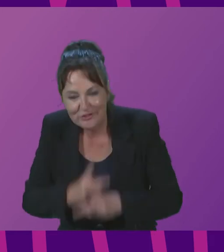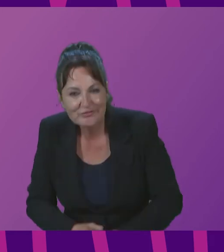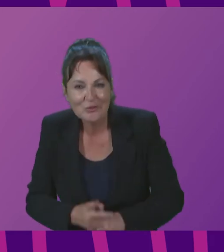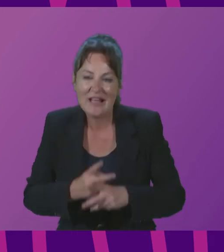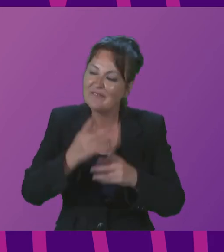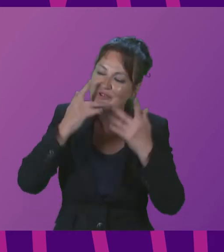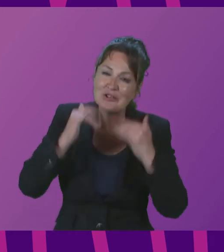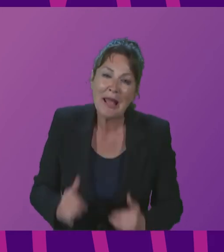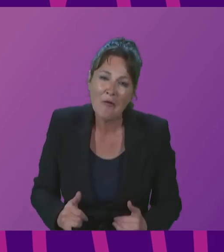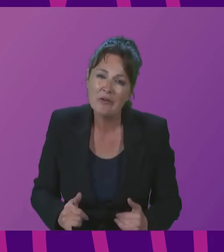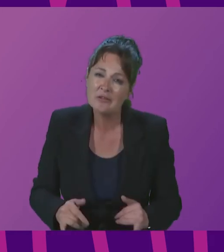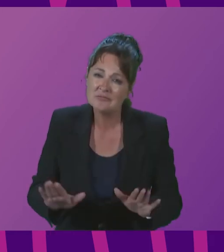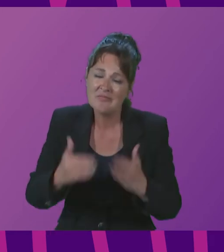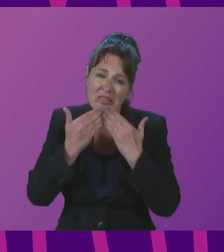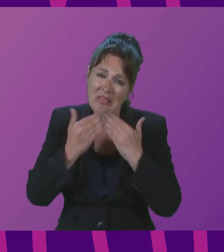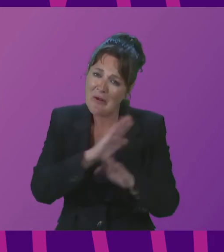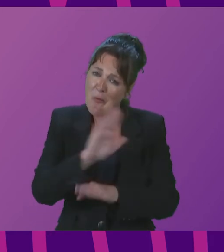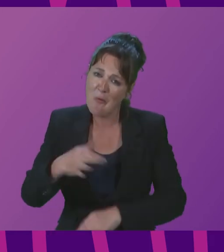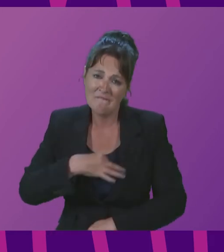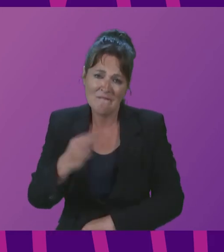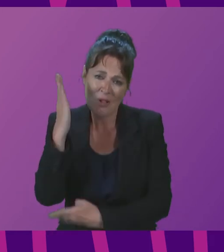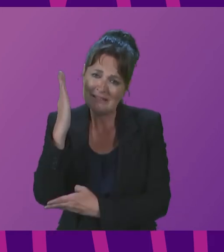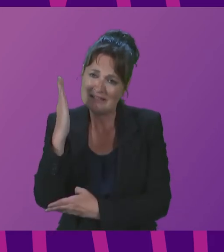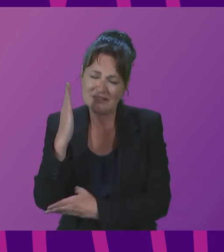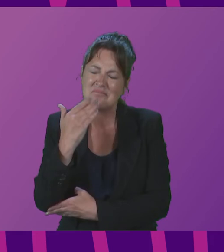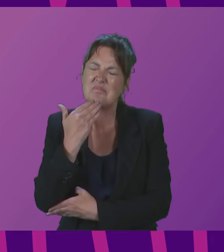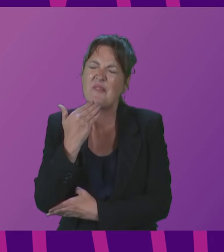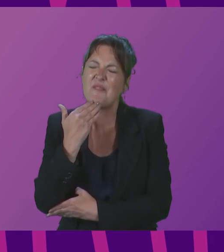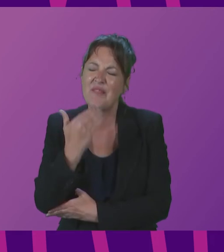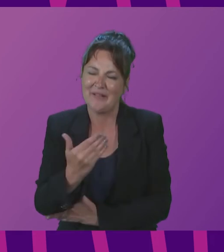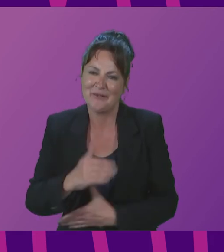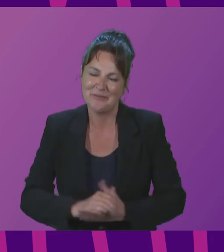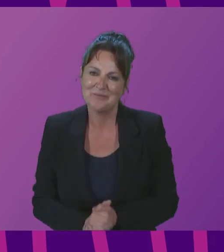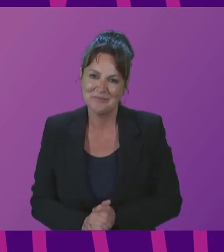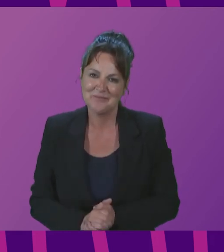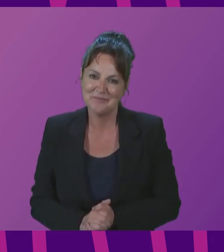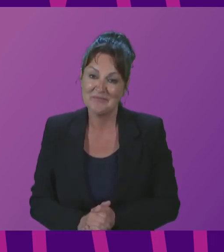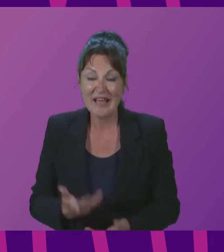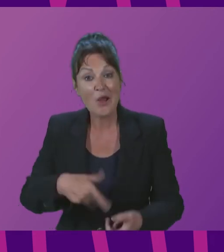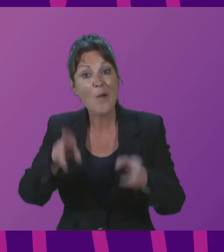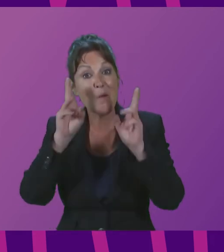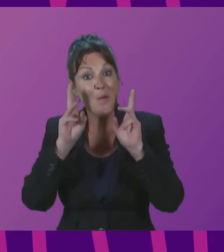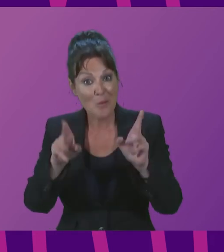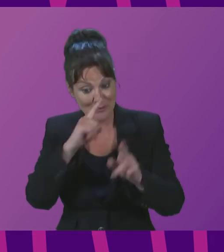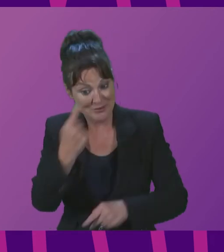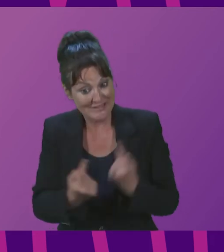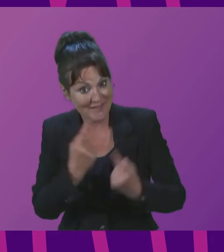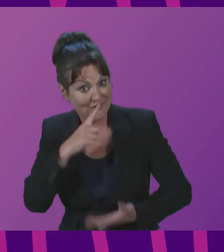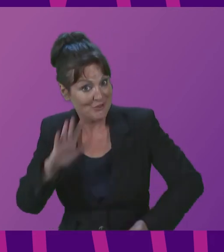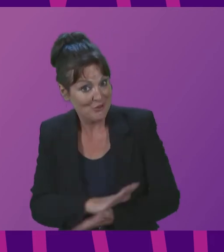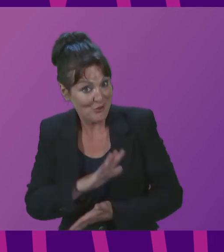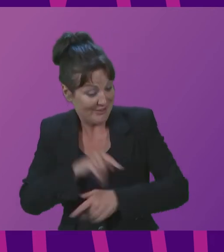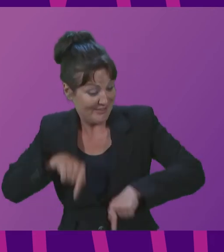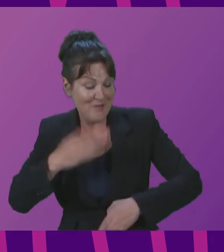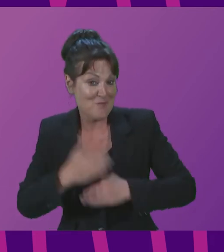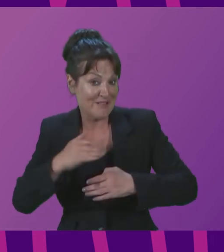in any way to each and every one of you who have made this event possible and delivered it I hope that you have enjoyed your time here